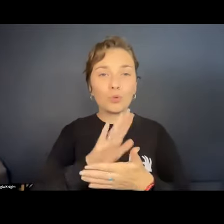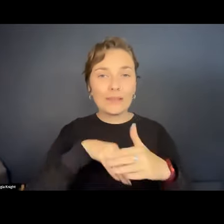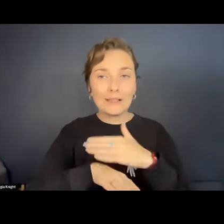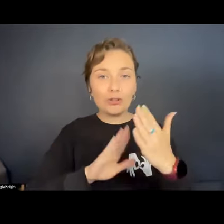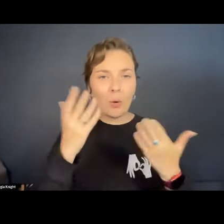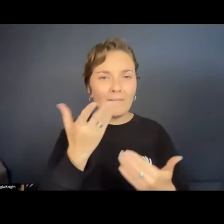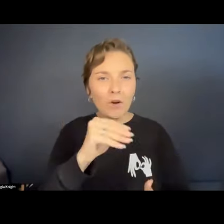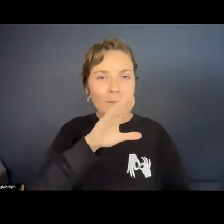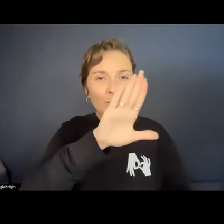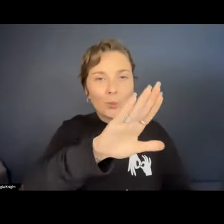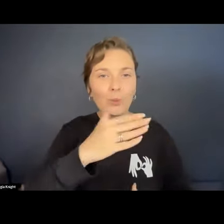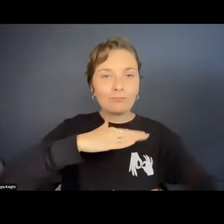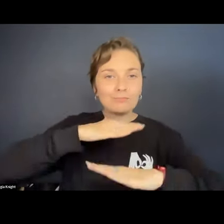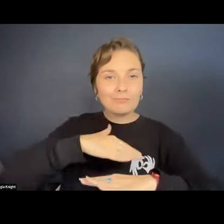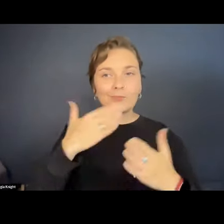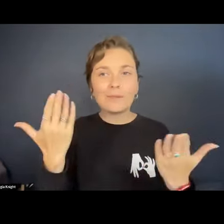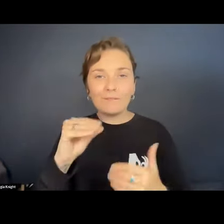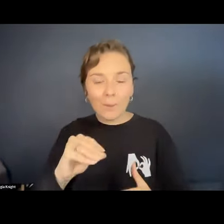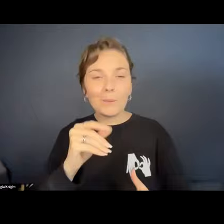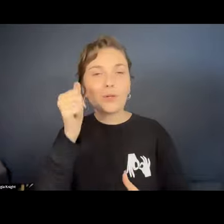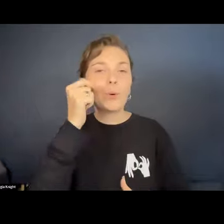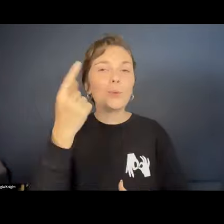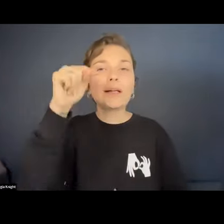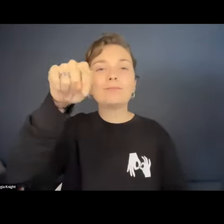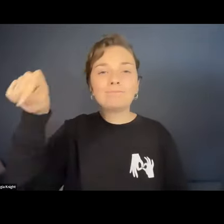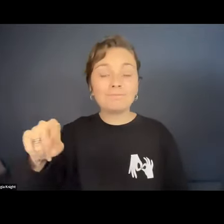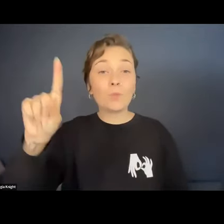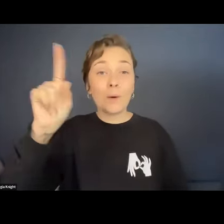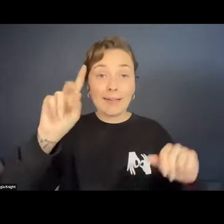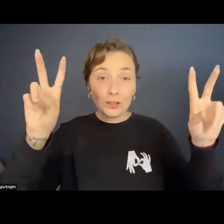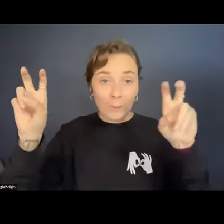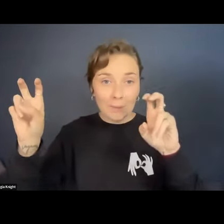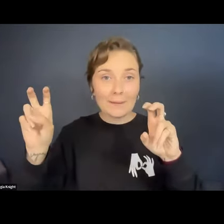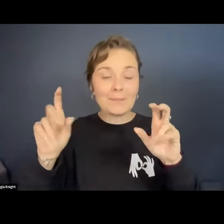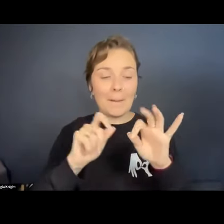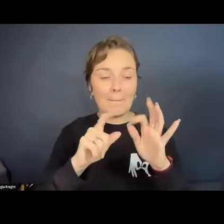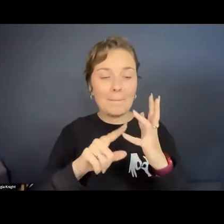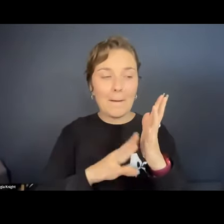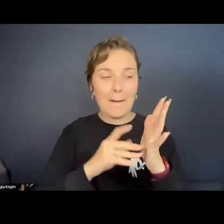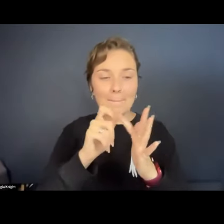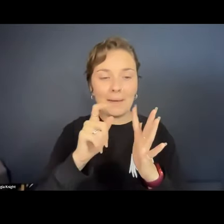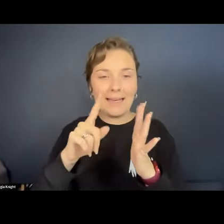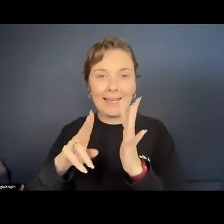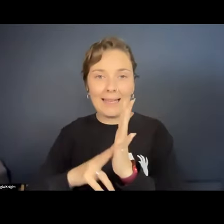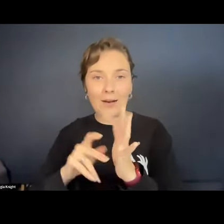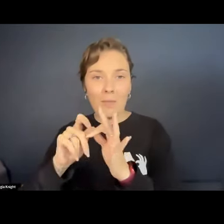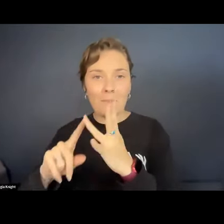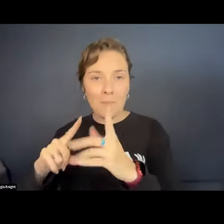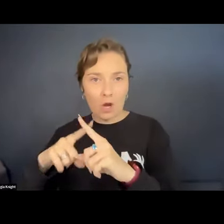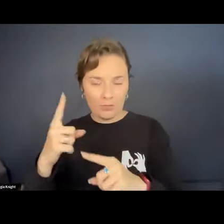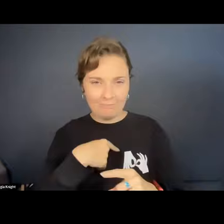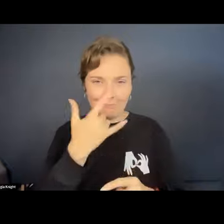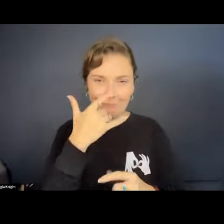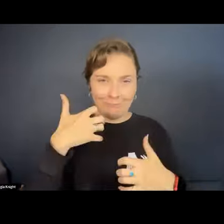coming from today, just so we know who's here. So today's topic is the Bump In Box, and we are exceptionally